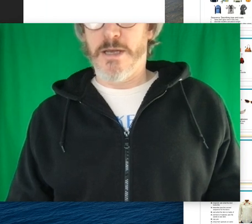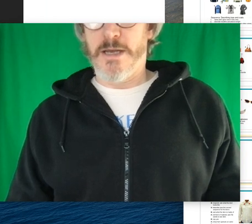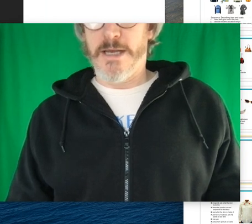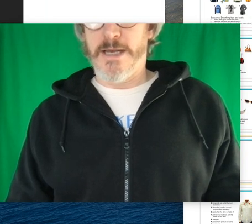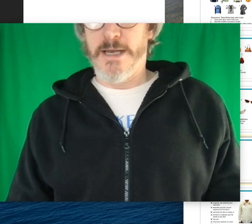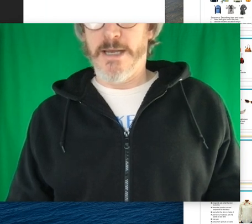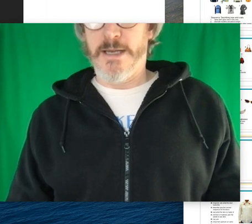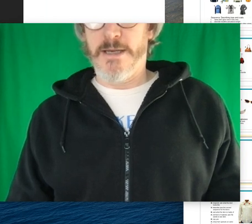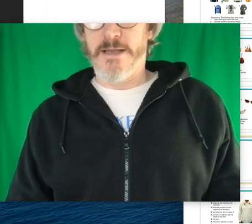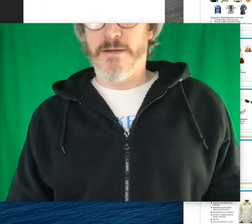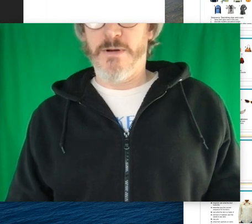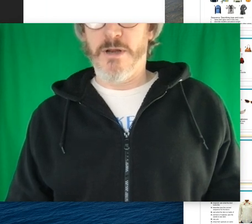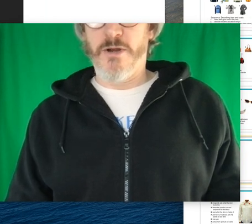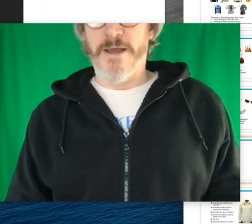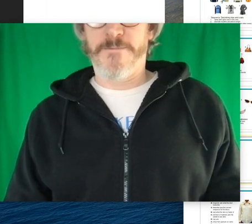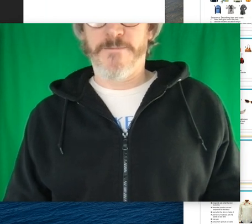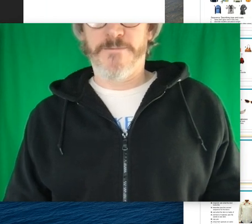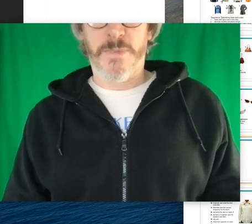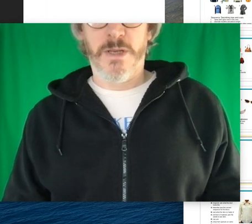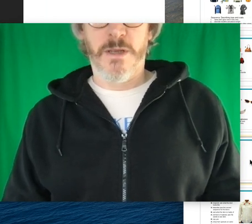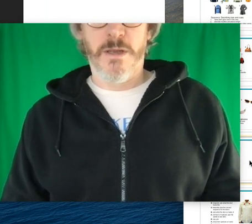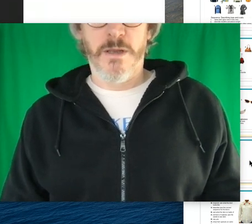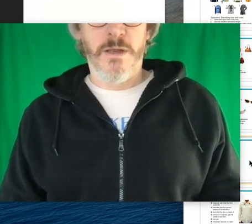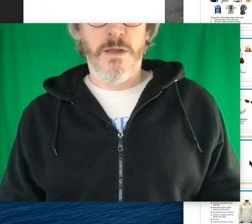hide. Hide that one. Okay.